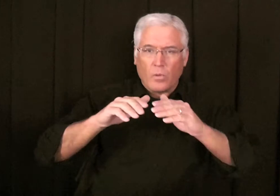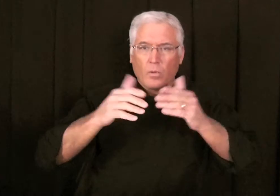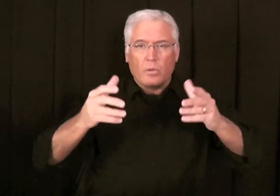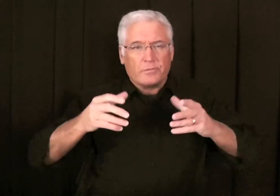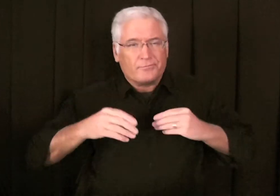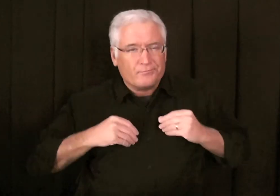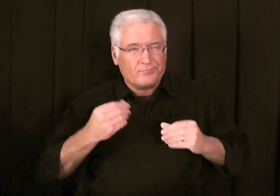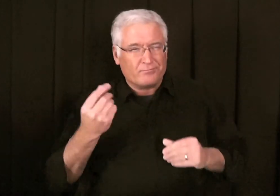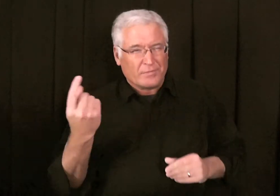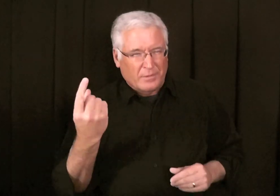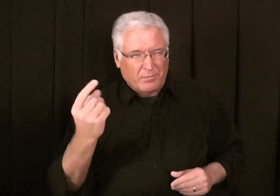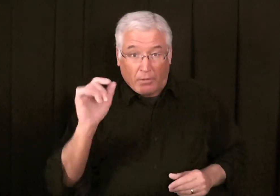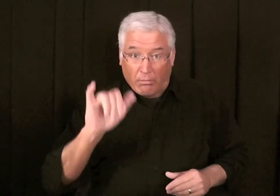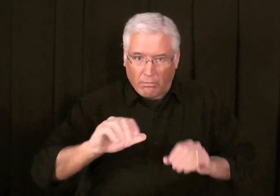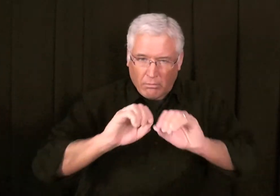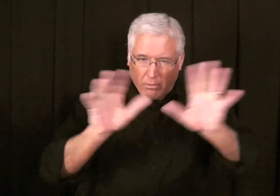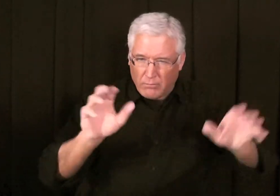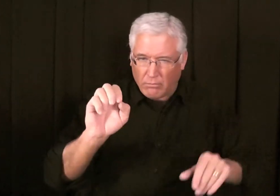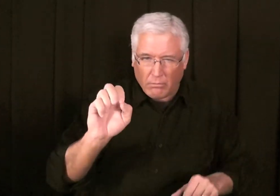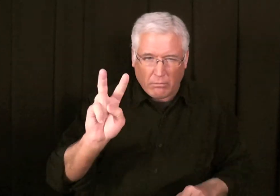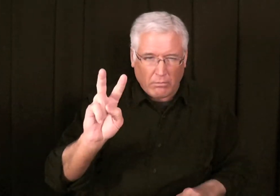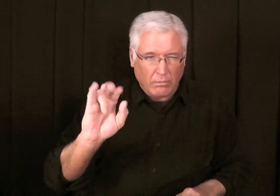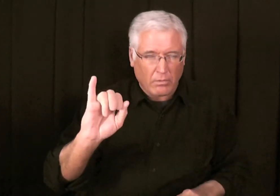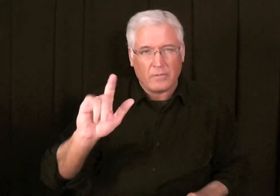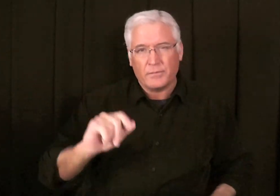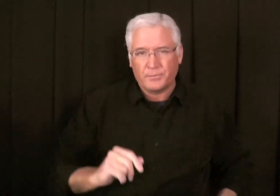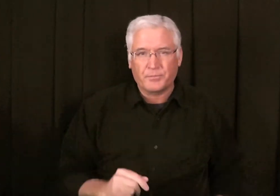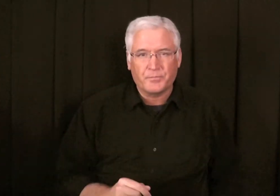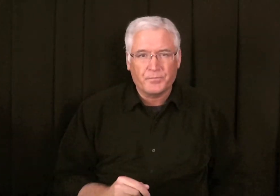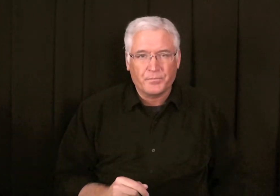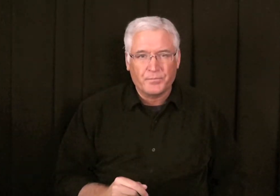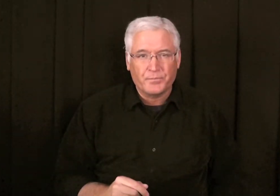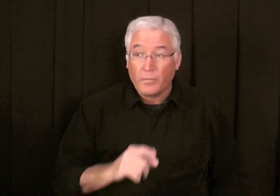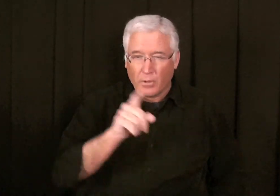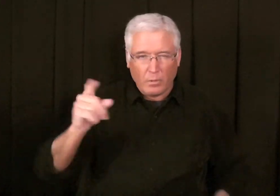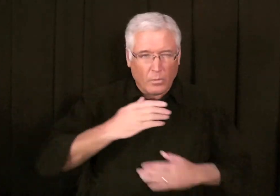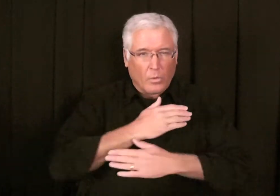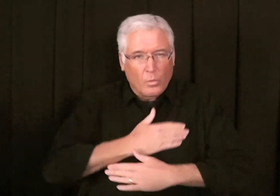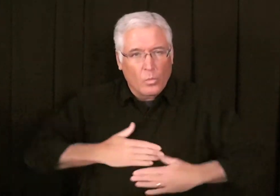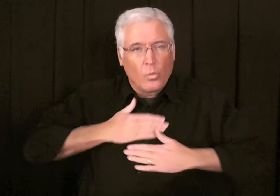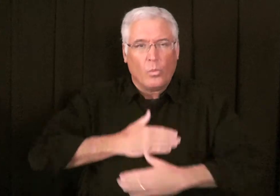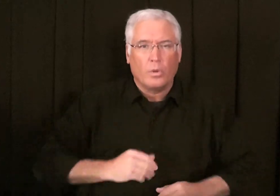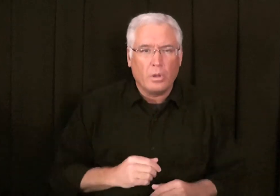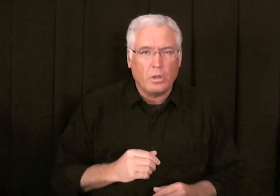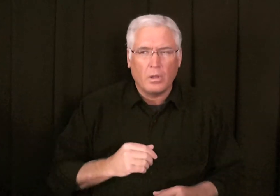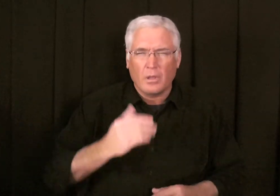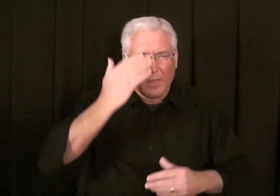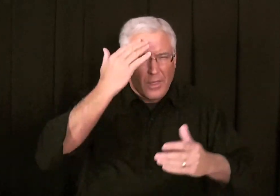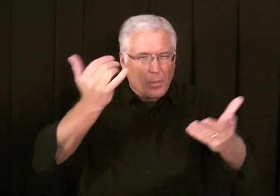There are people out there who openly are evil, and they accept evil as enjoyment.